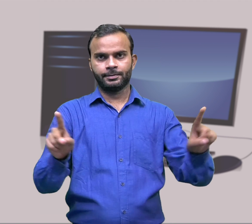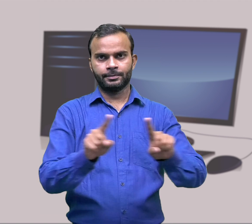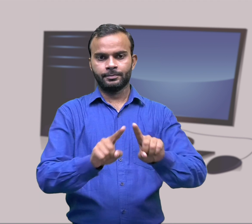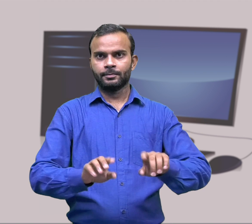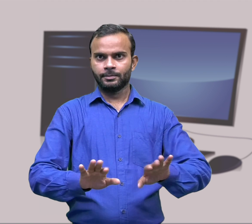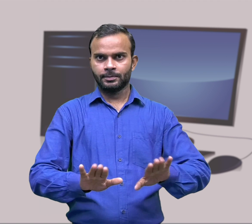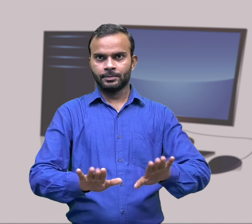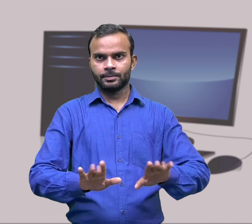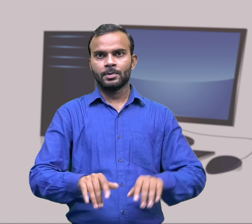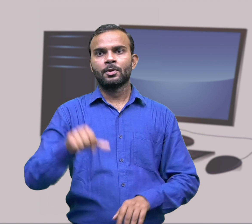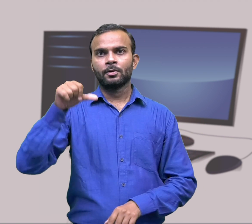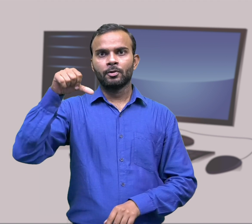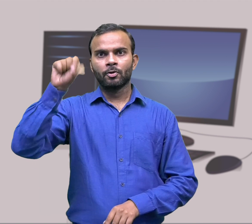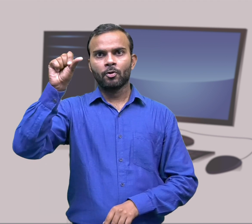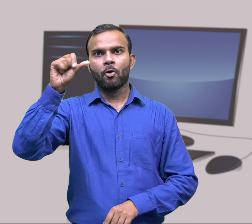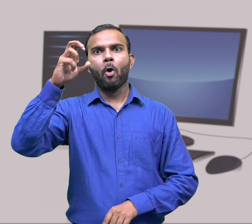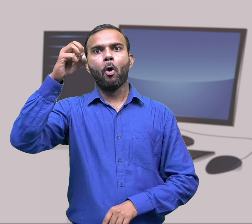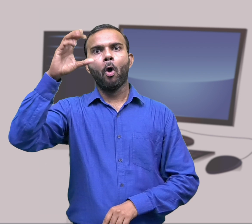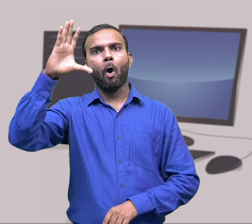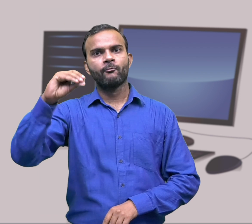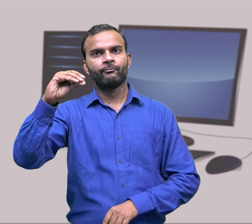Switching off the computer.